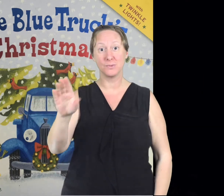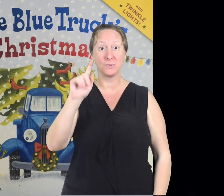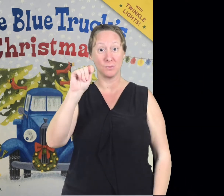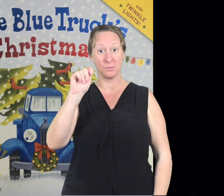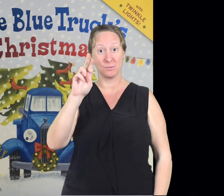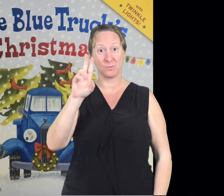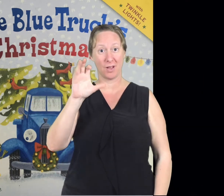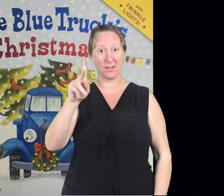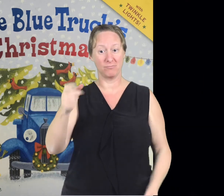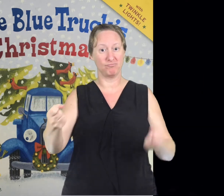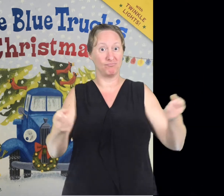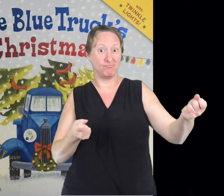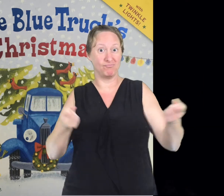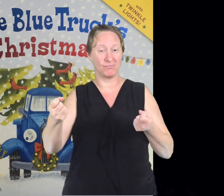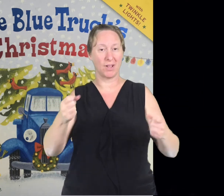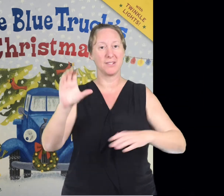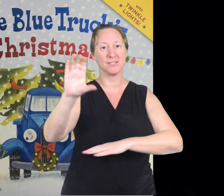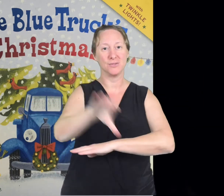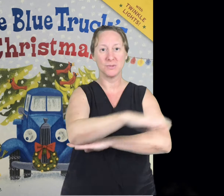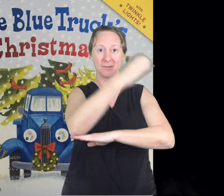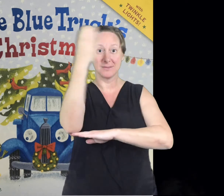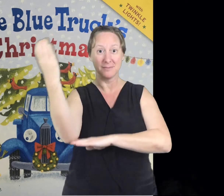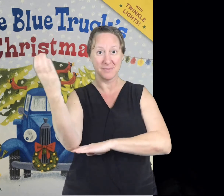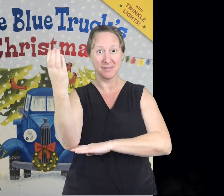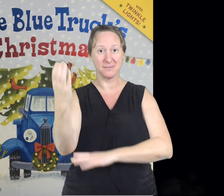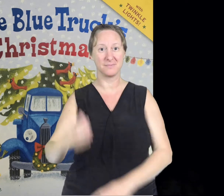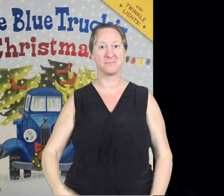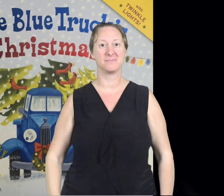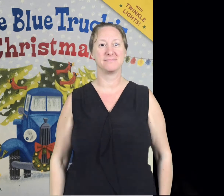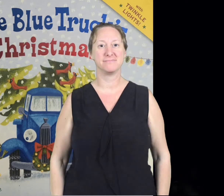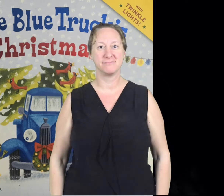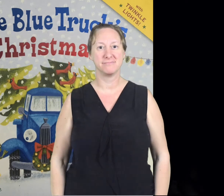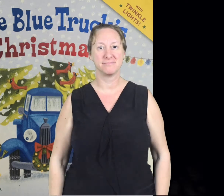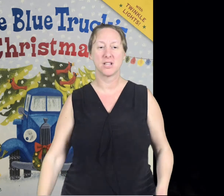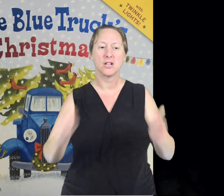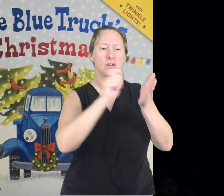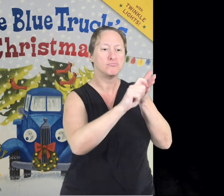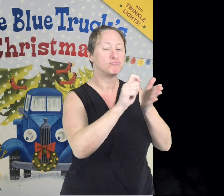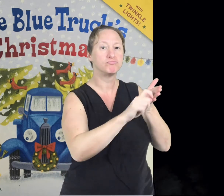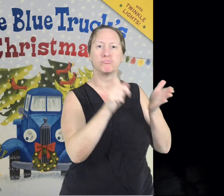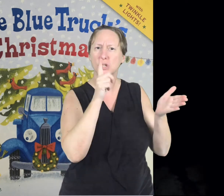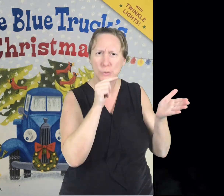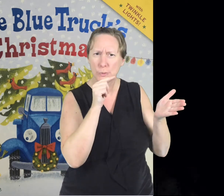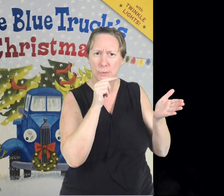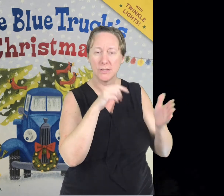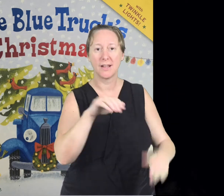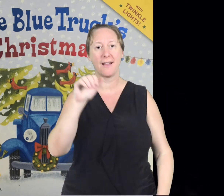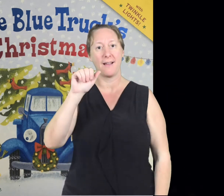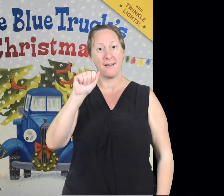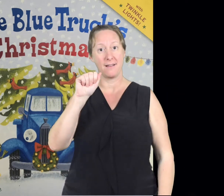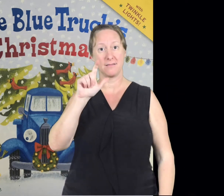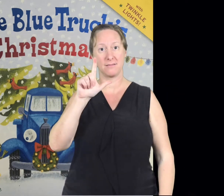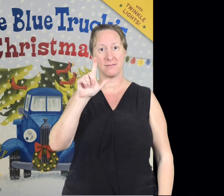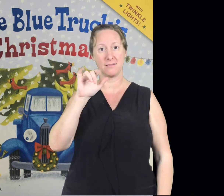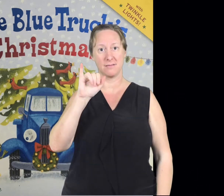Christmas written by